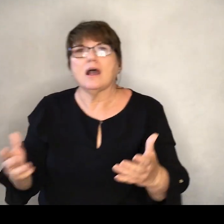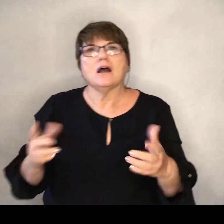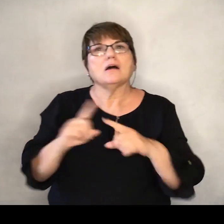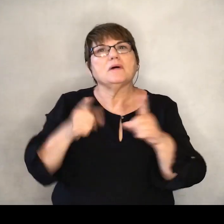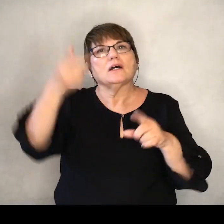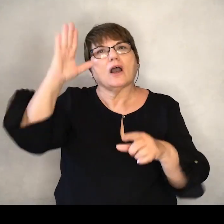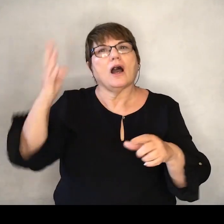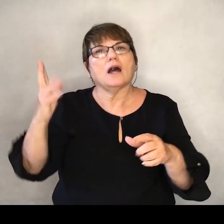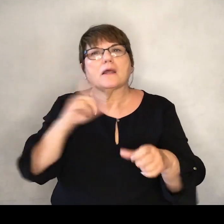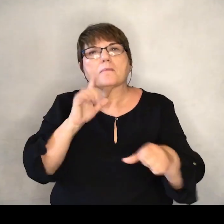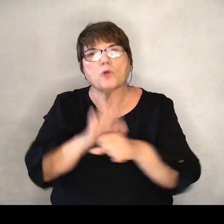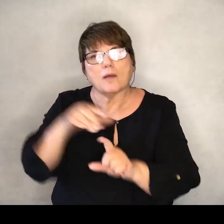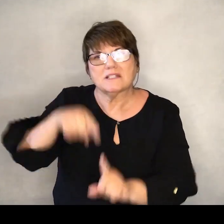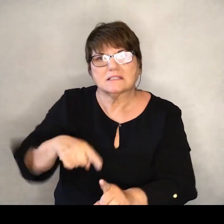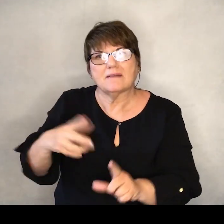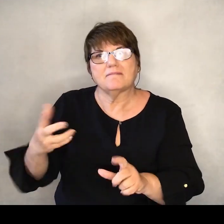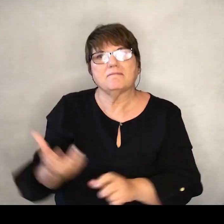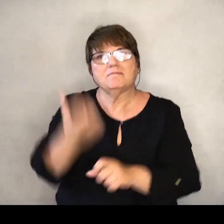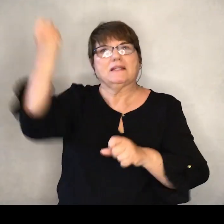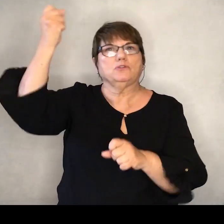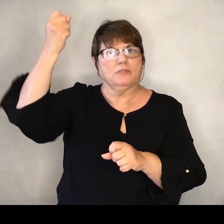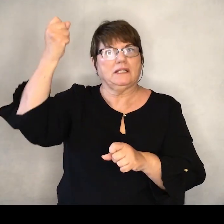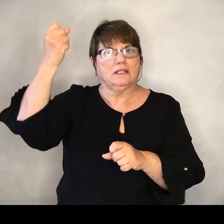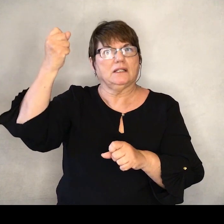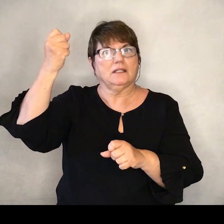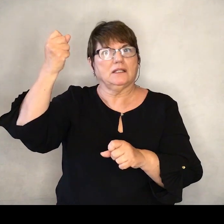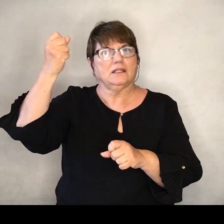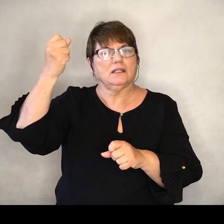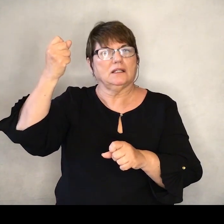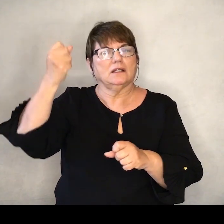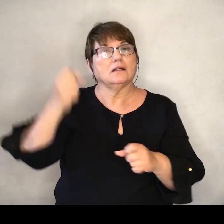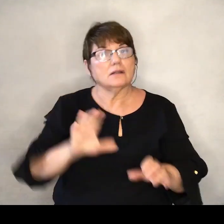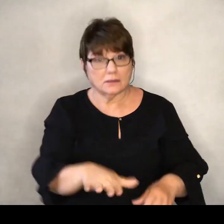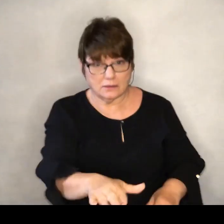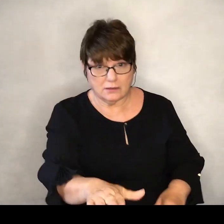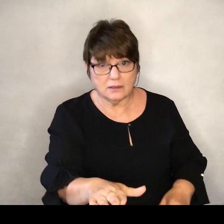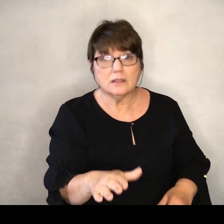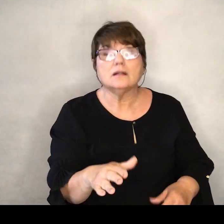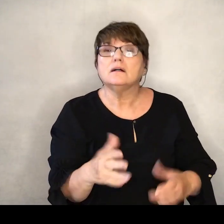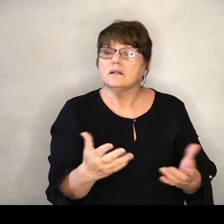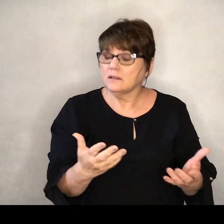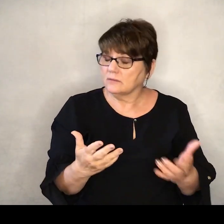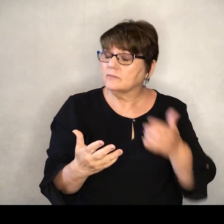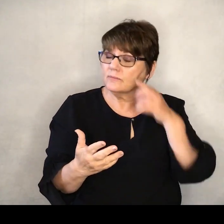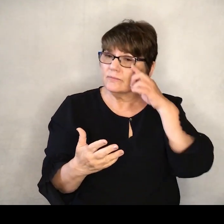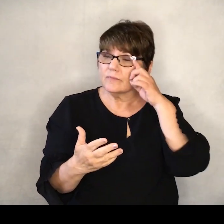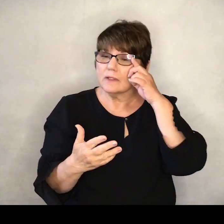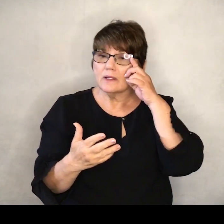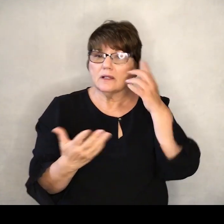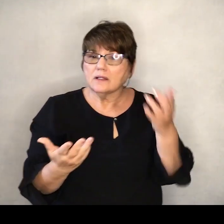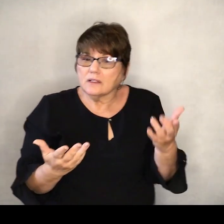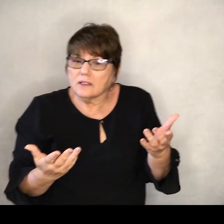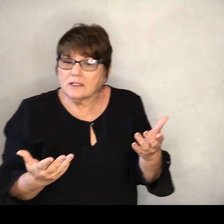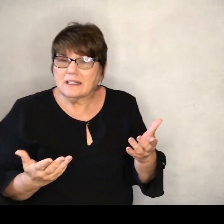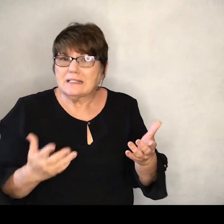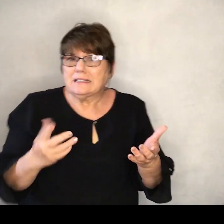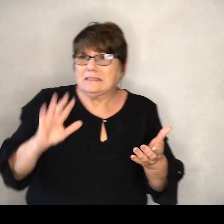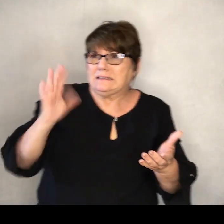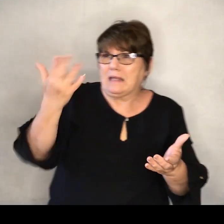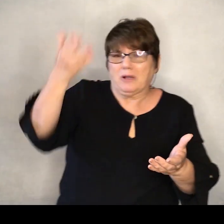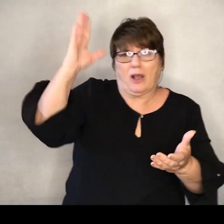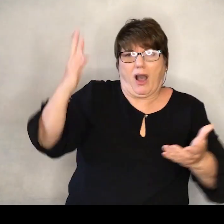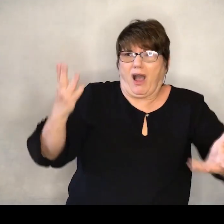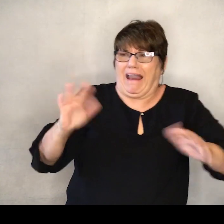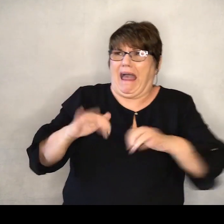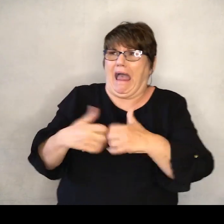promising and assuring. Now, many times the ways of God seem to make absolutely no sense.